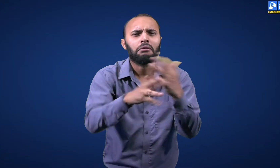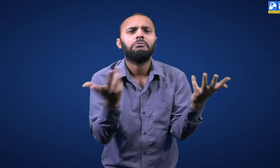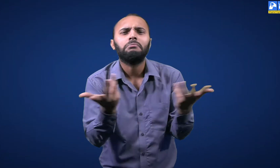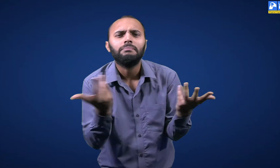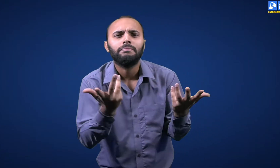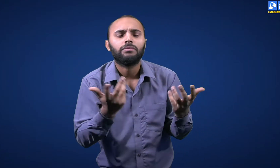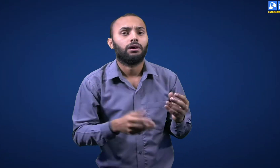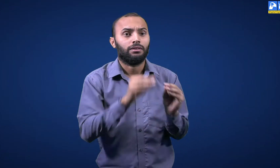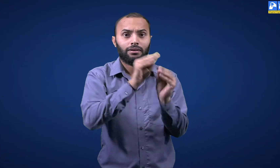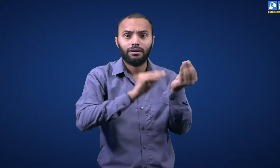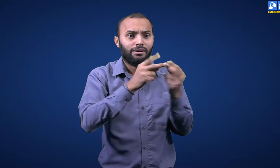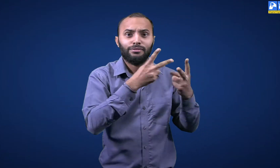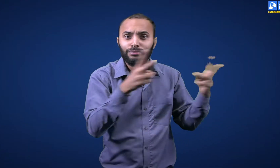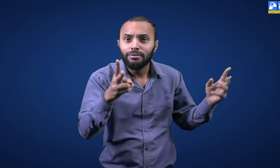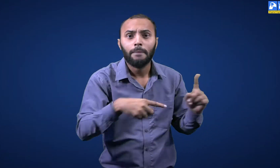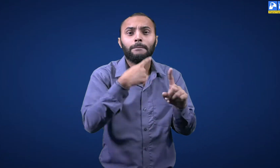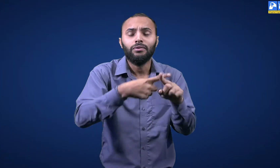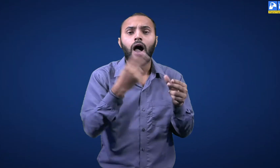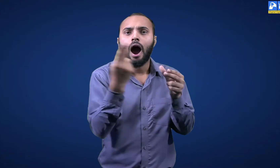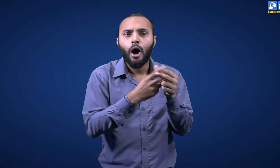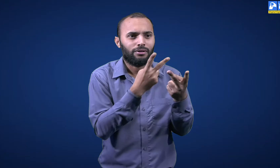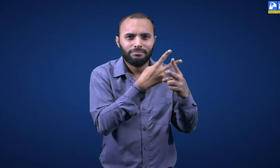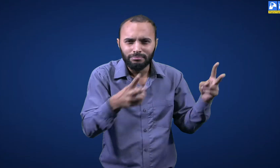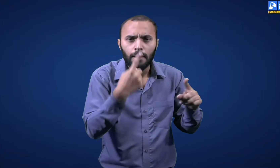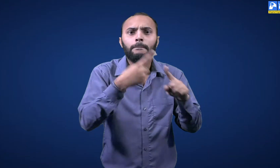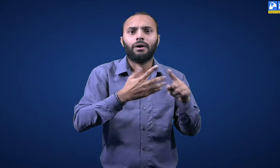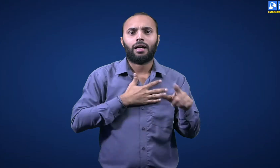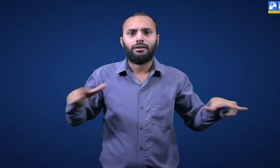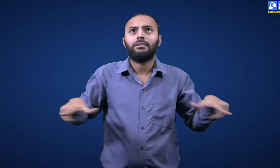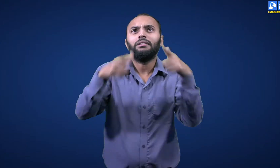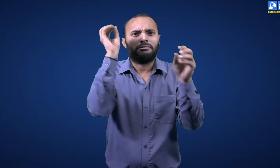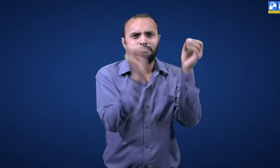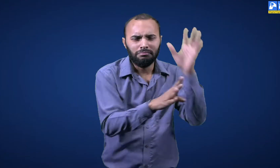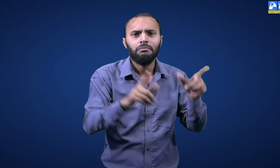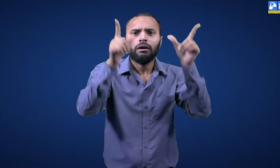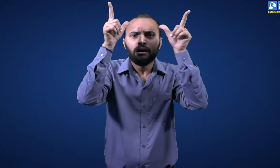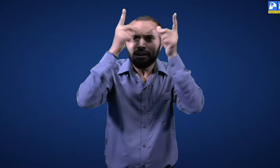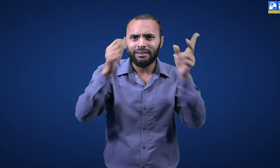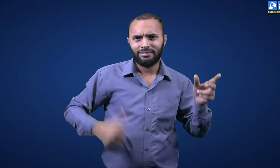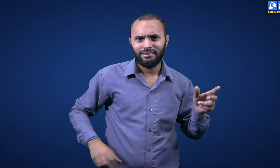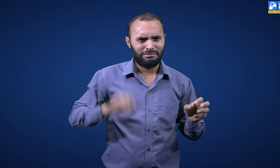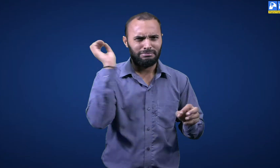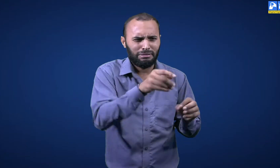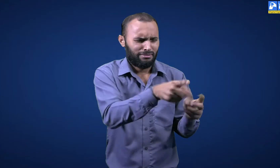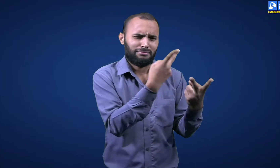mixture of fruits and vegetable peels plant in animal waste like dried leaves, cow dung etc